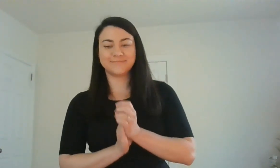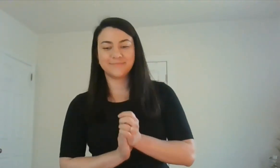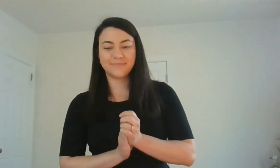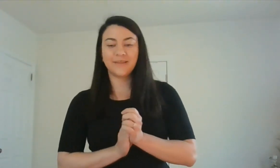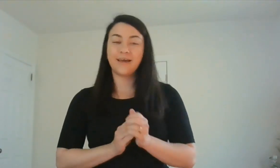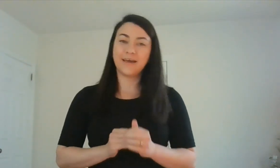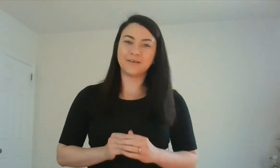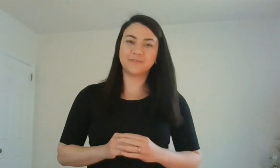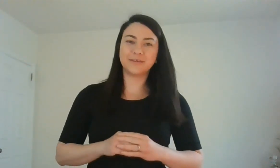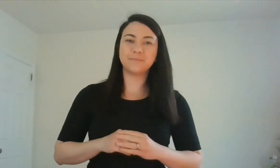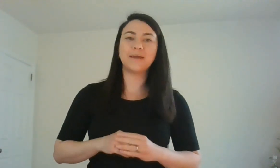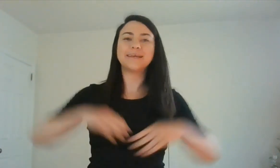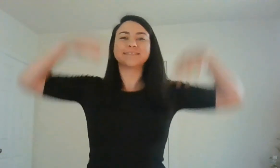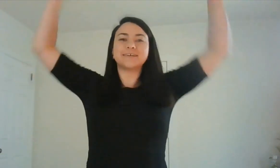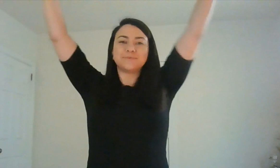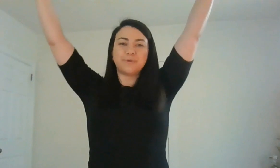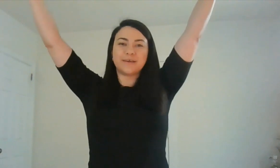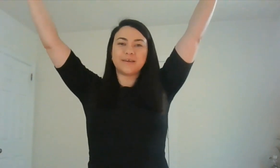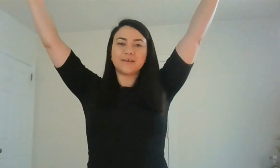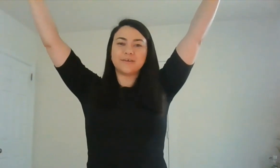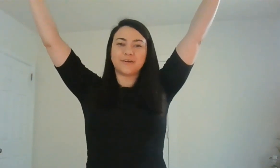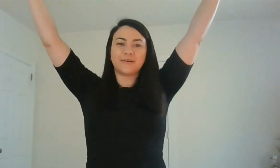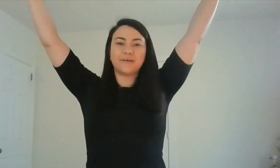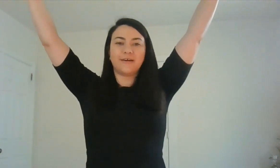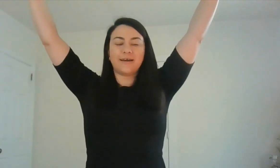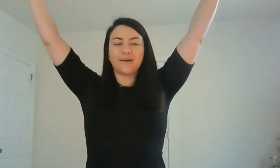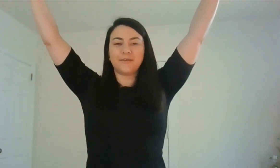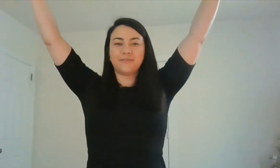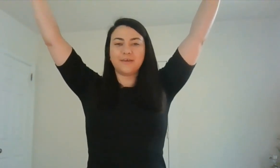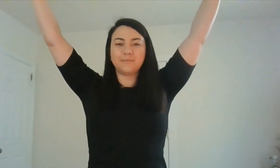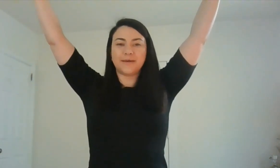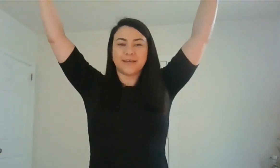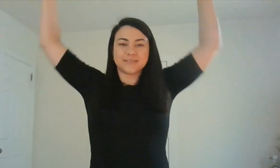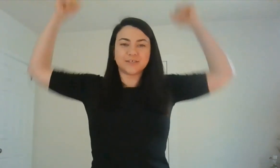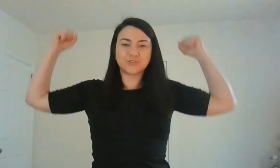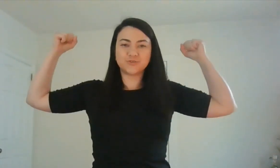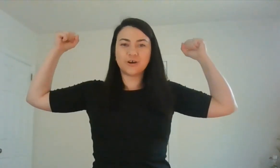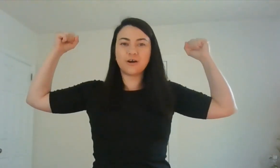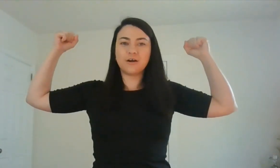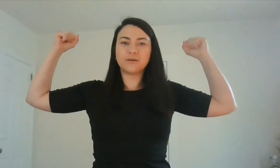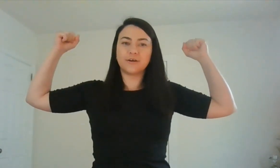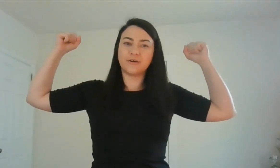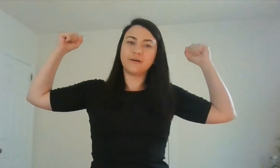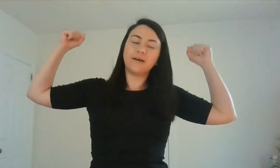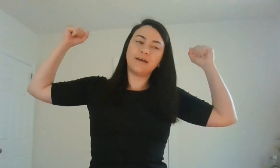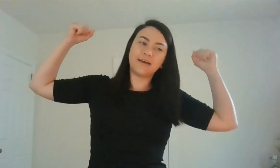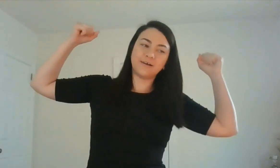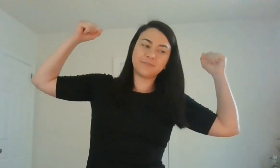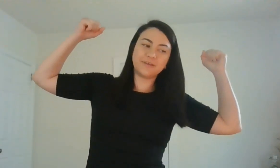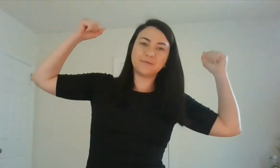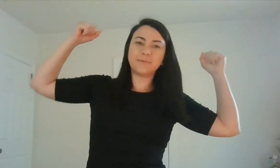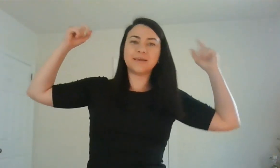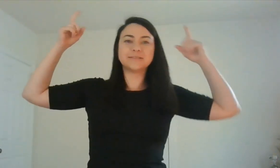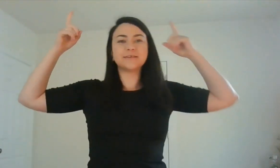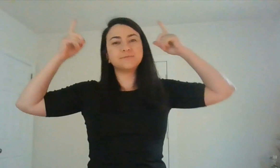Healthy makes us bigger. Healthy makes us stronger. Healthy makes us